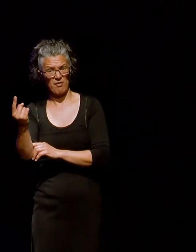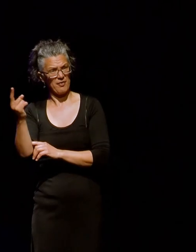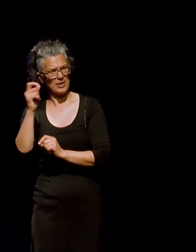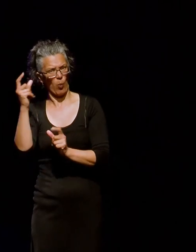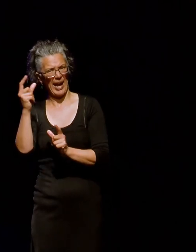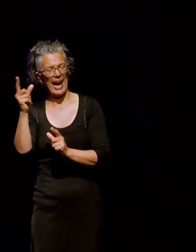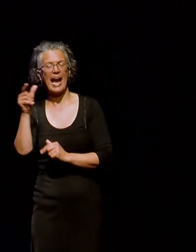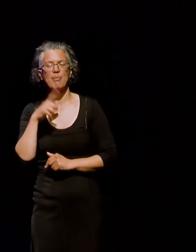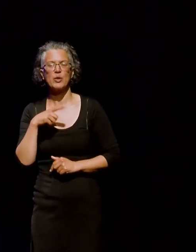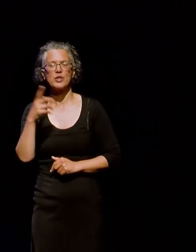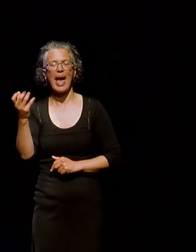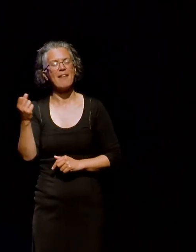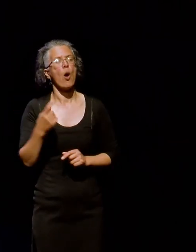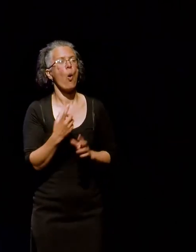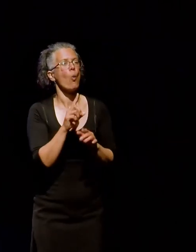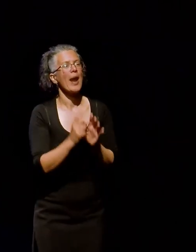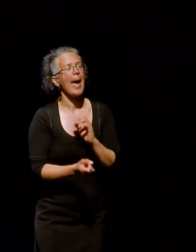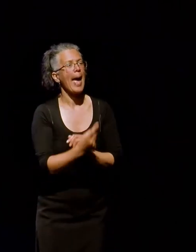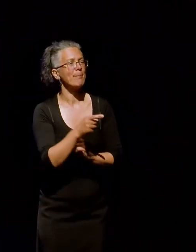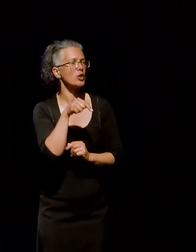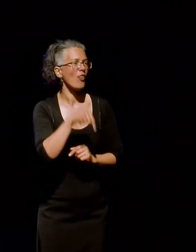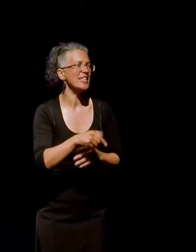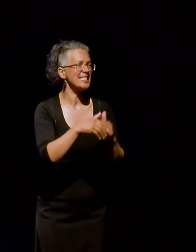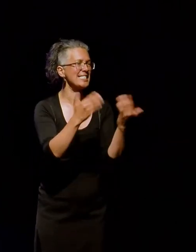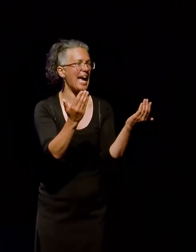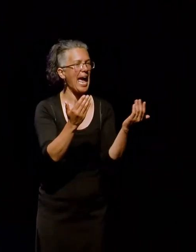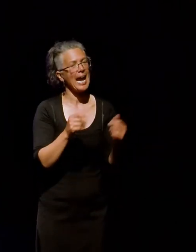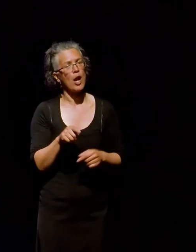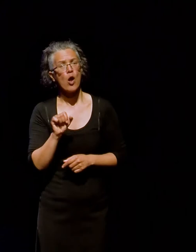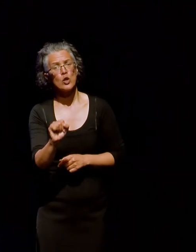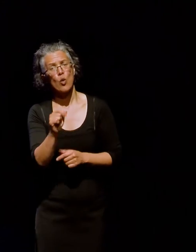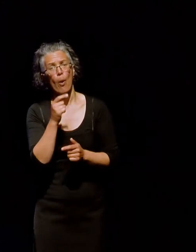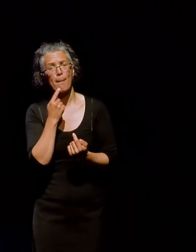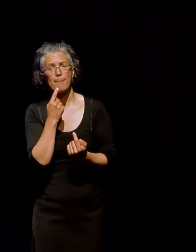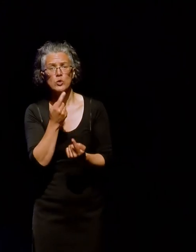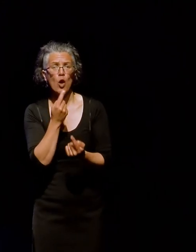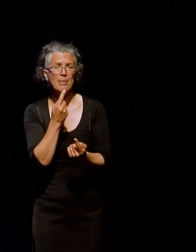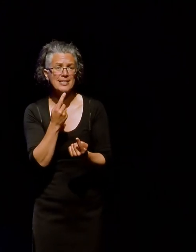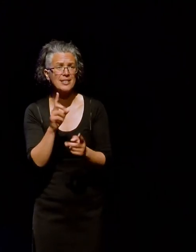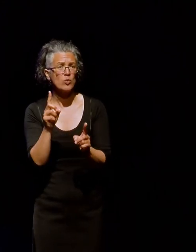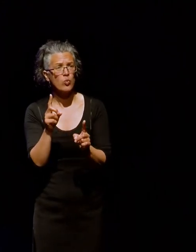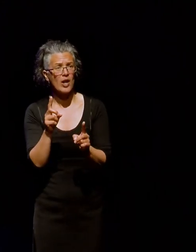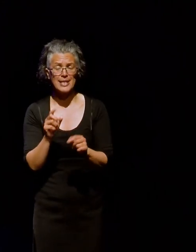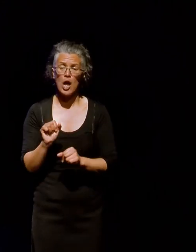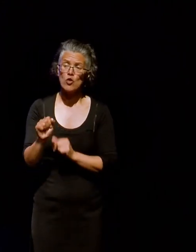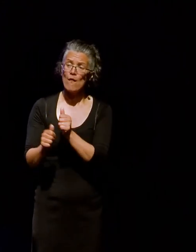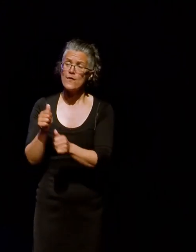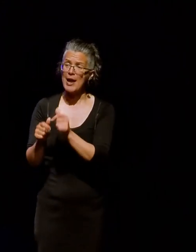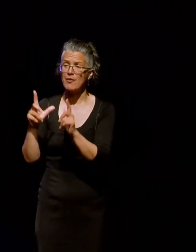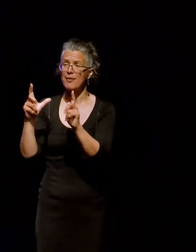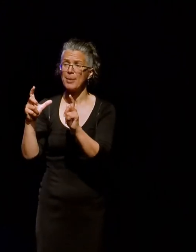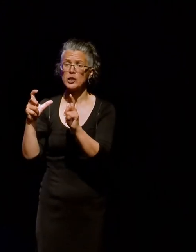So you always get the sort of what happened on this day, your favorite, your most commented story from last year. This was your favorite picture